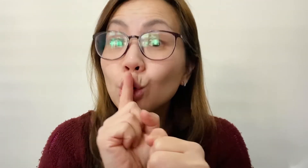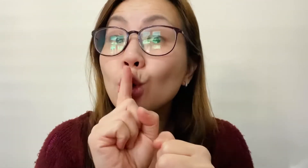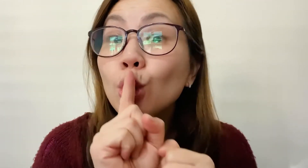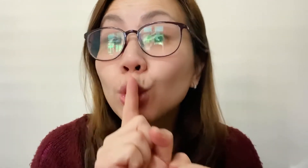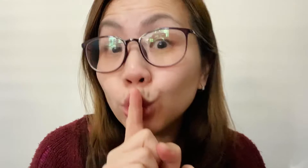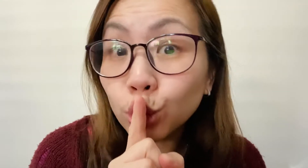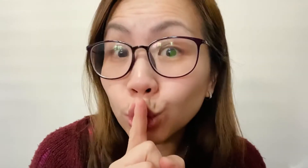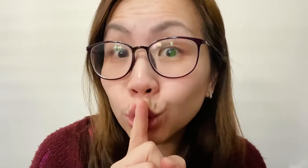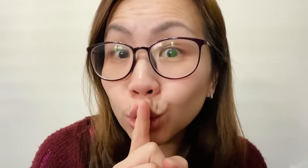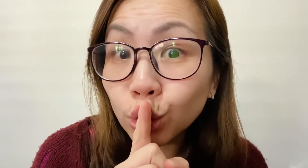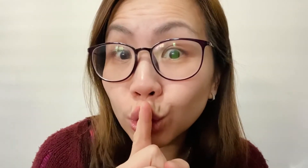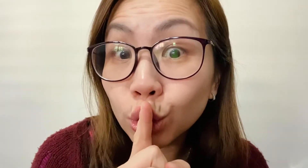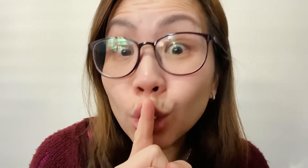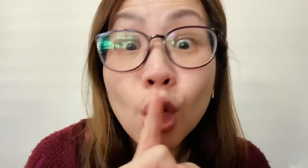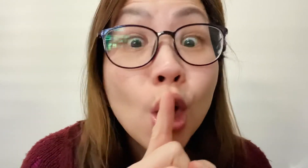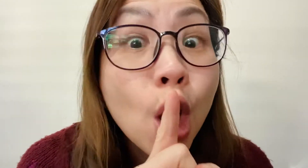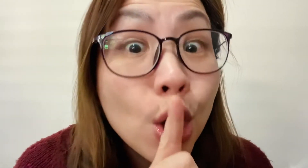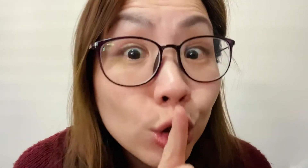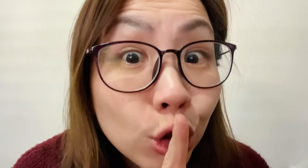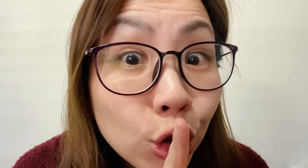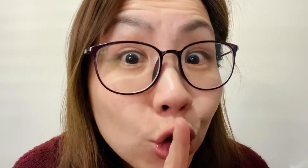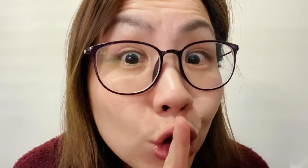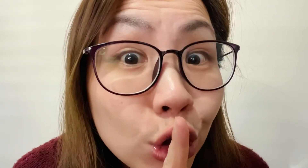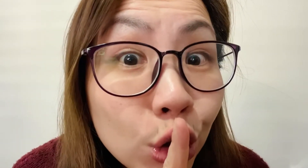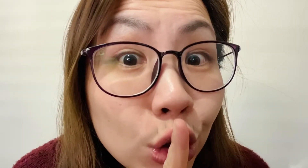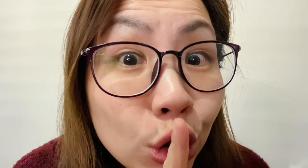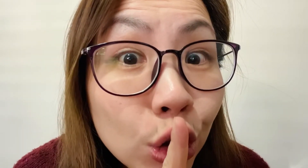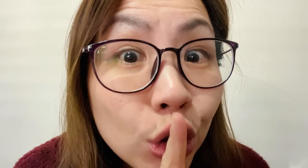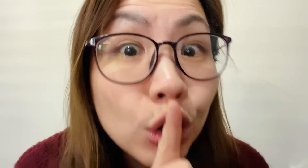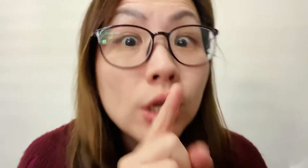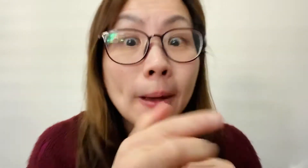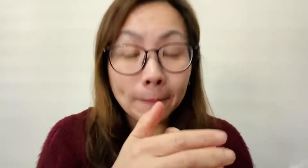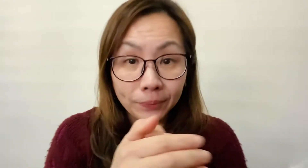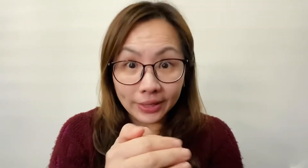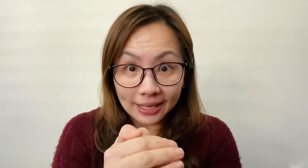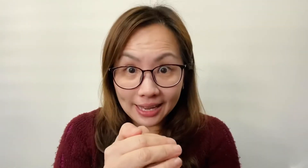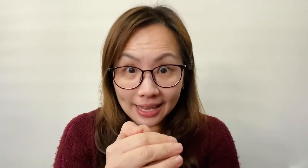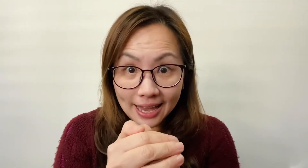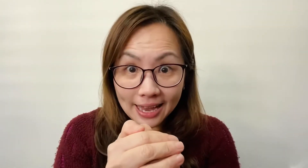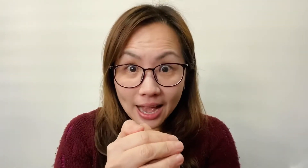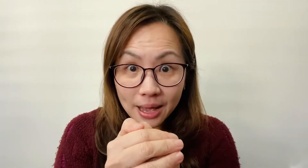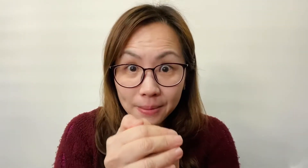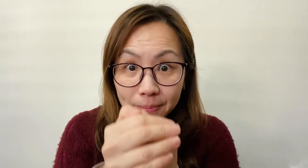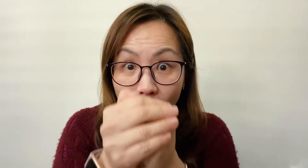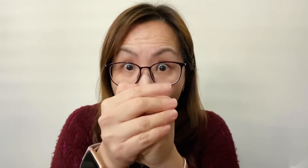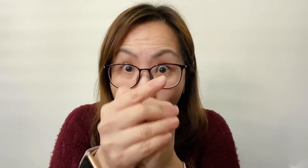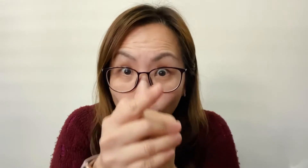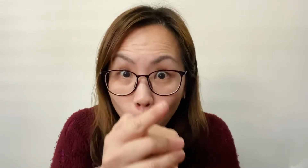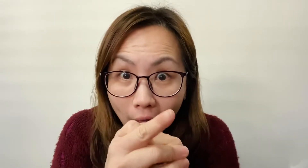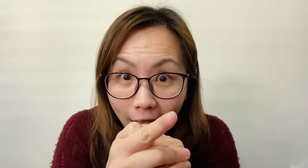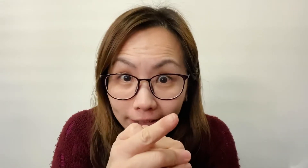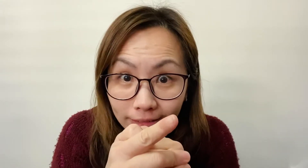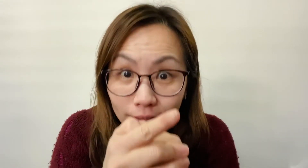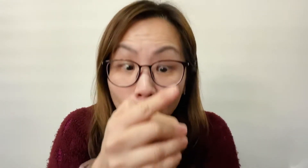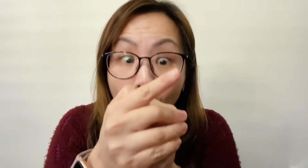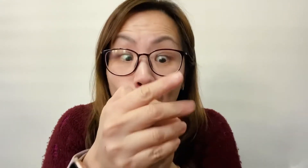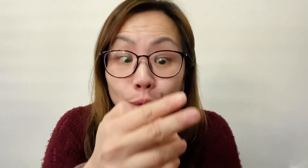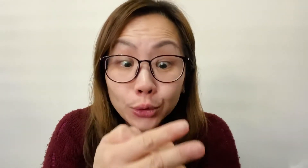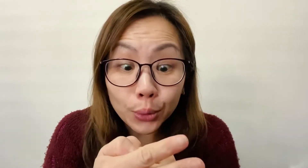shhh, shhh. Here they come. One, two,